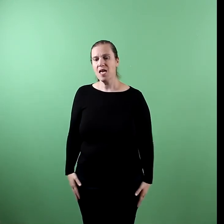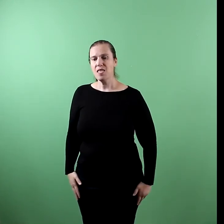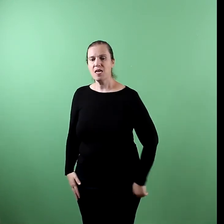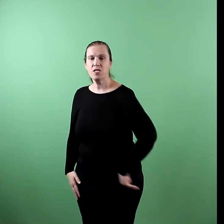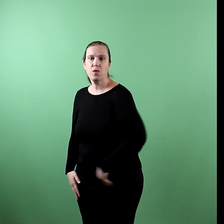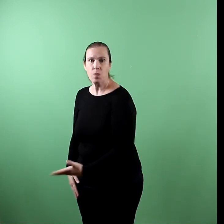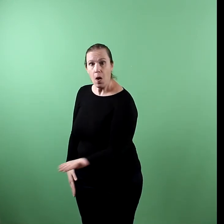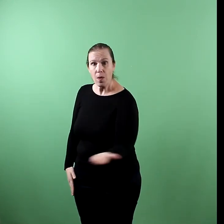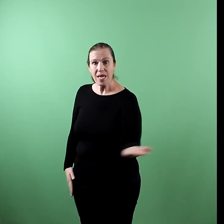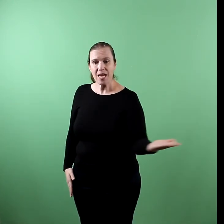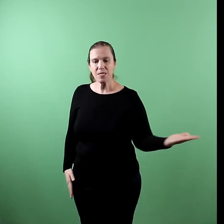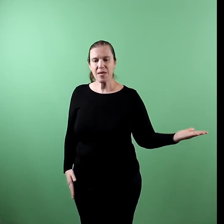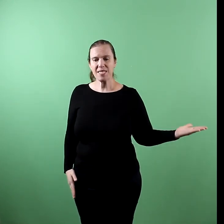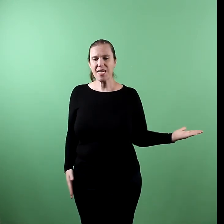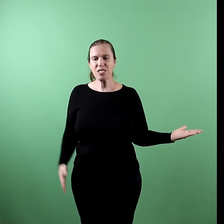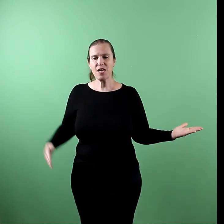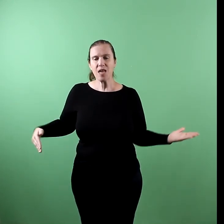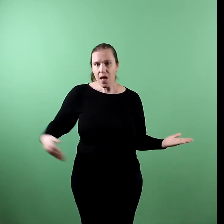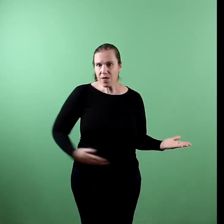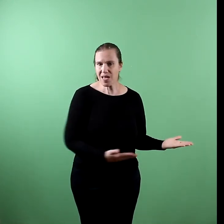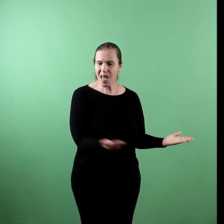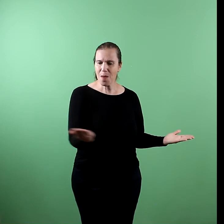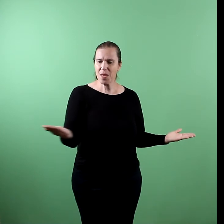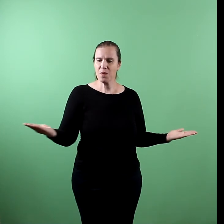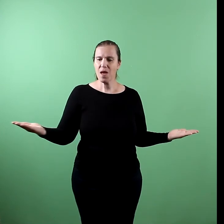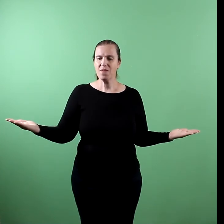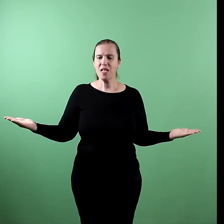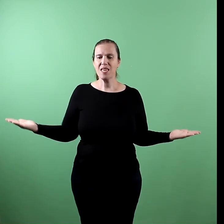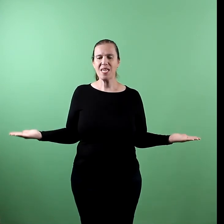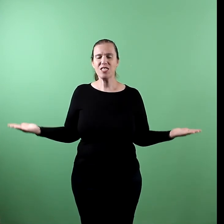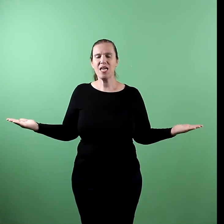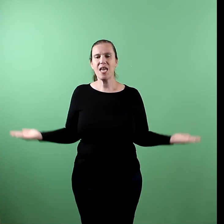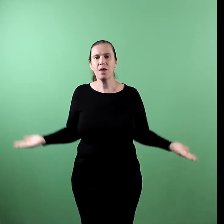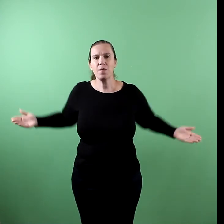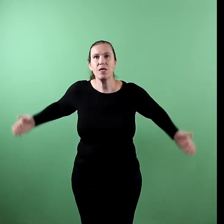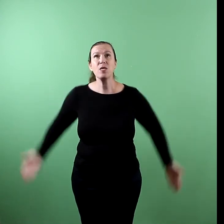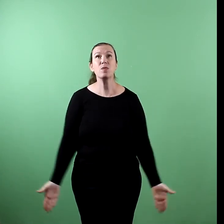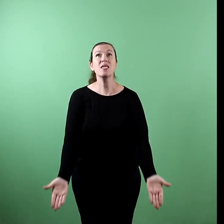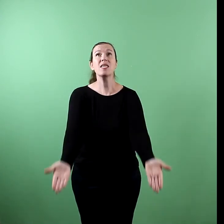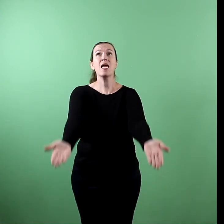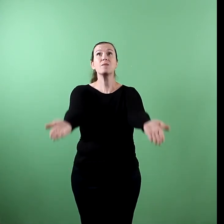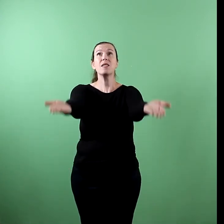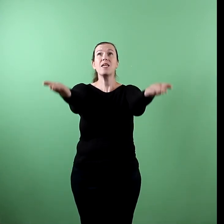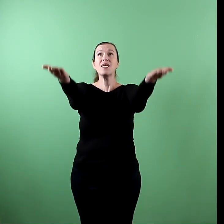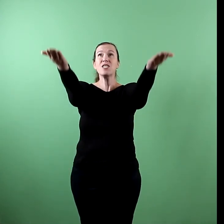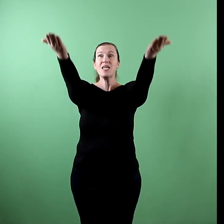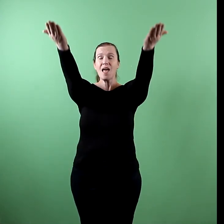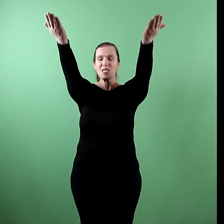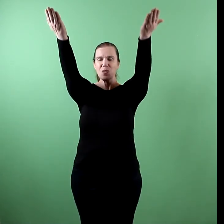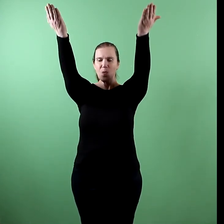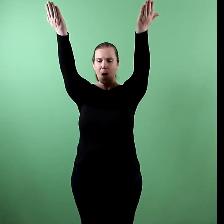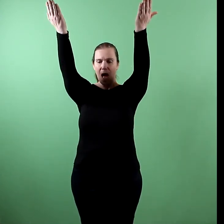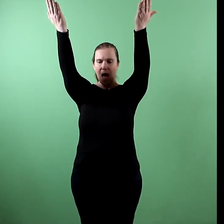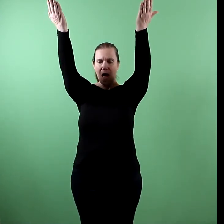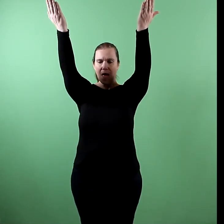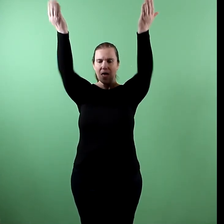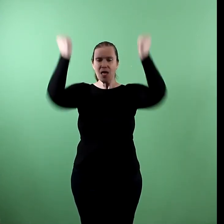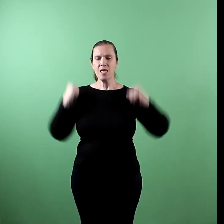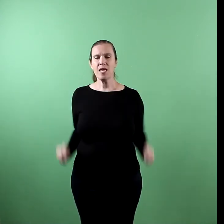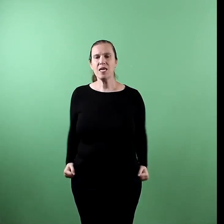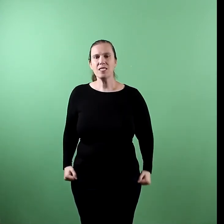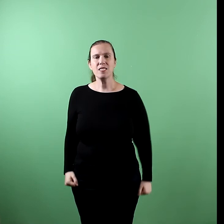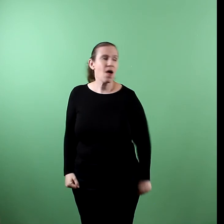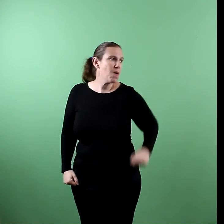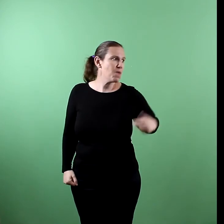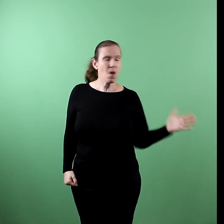There's a growing expectation of a coming revelation, we could use an explanation as to why.